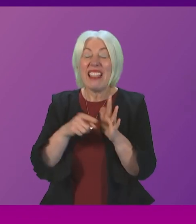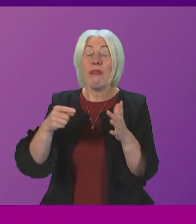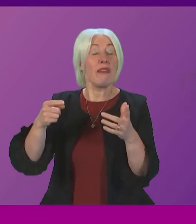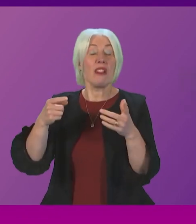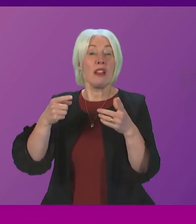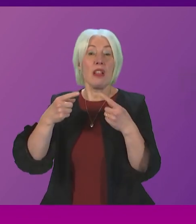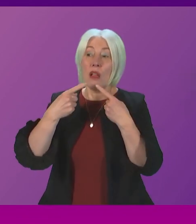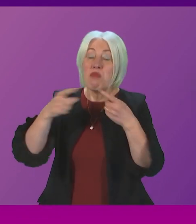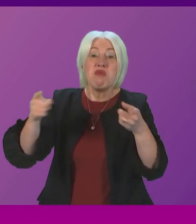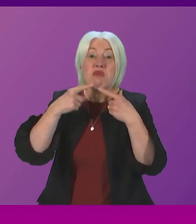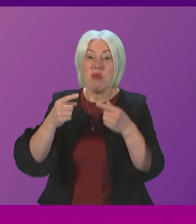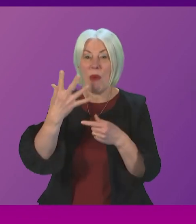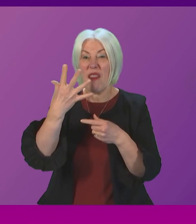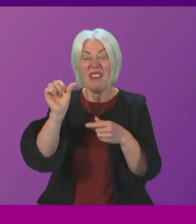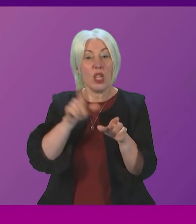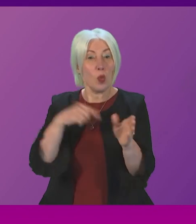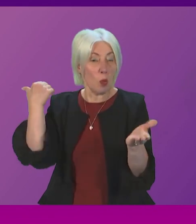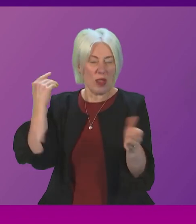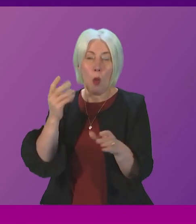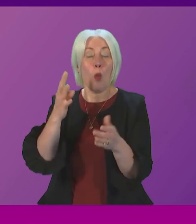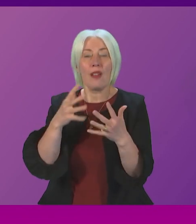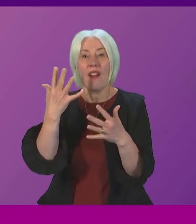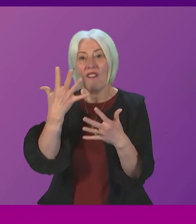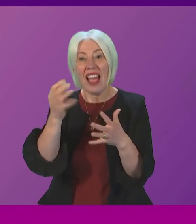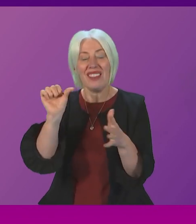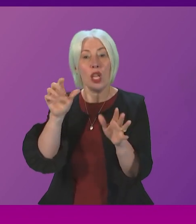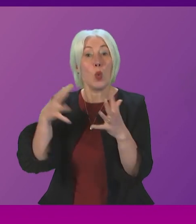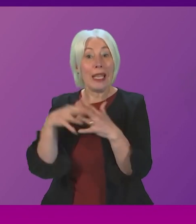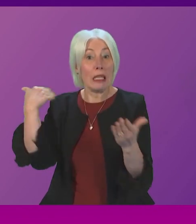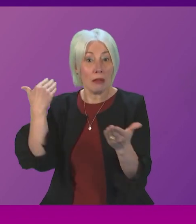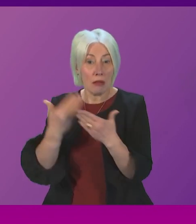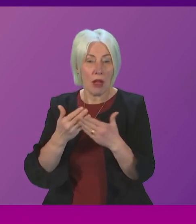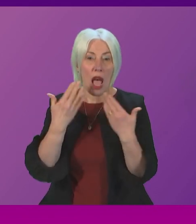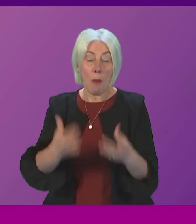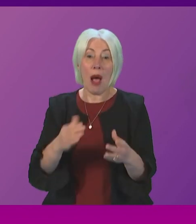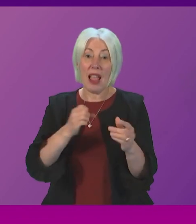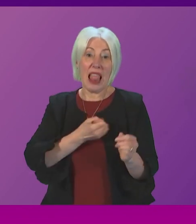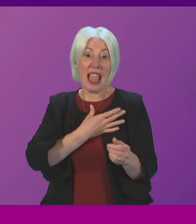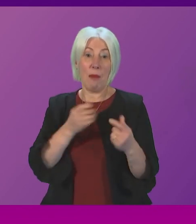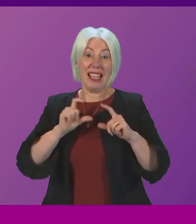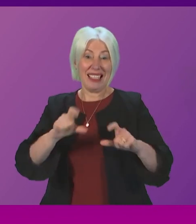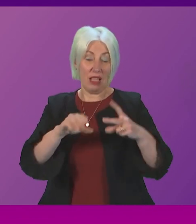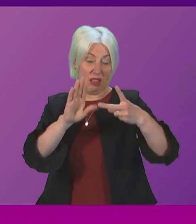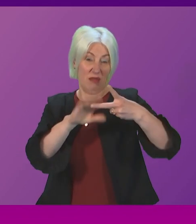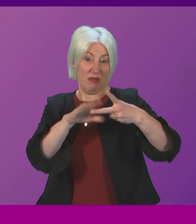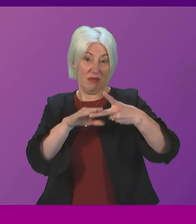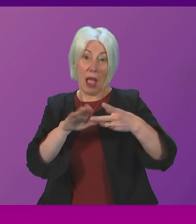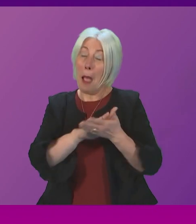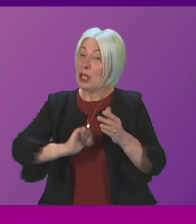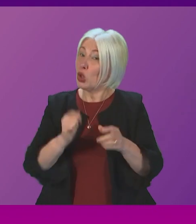place that's the ambition he's got for the Labour Party and that's why the people of Scotland haven't trusted them in the last 16 years in government